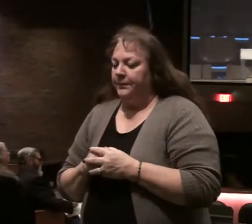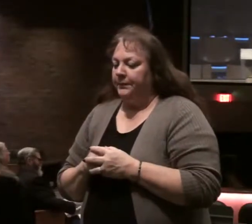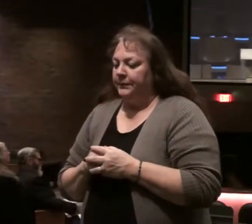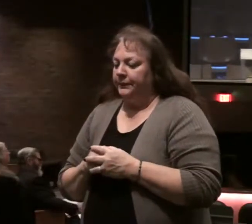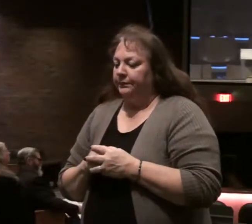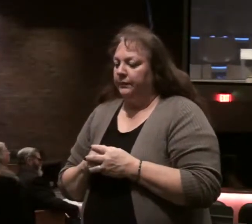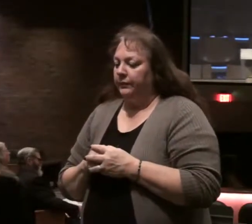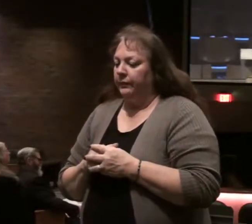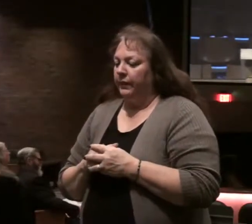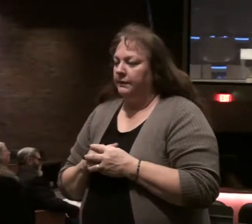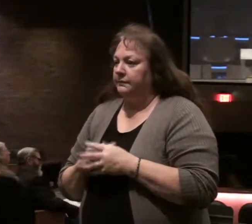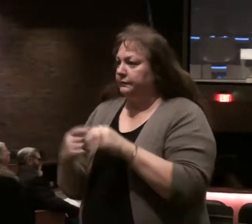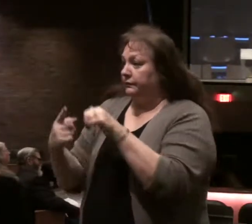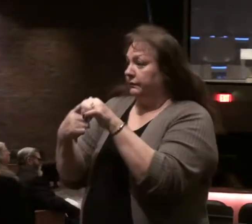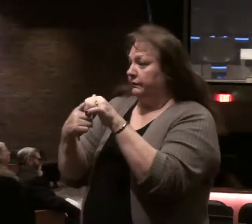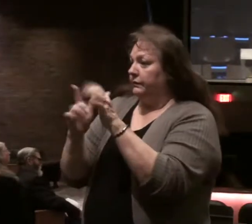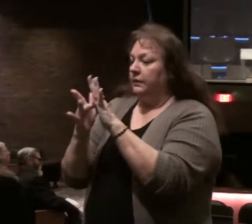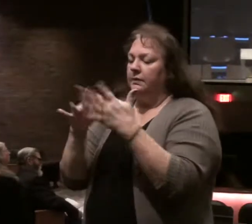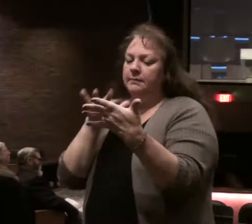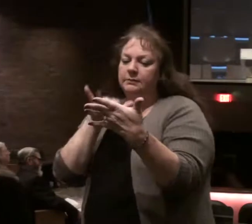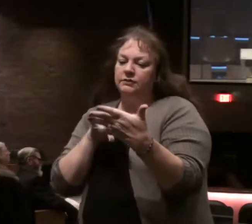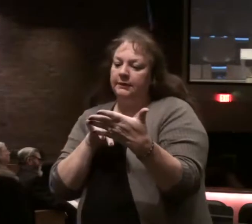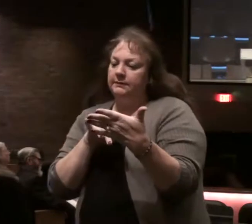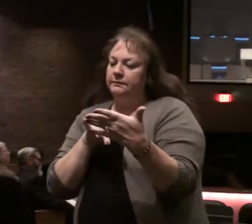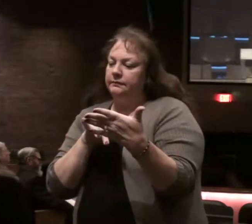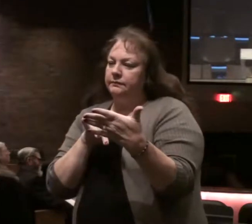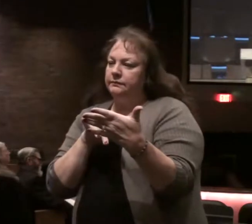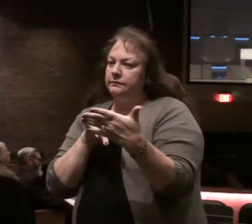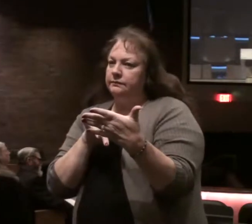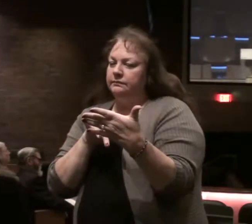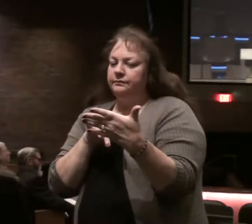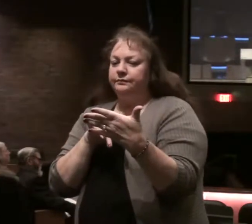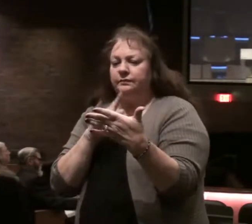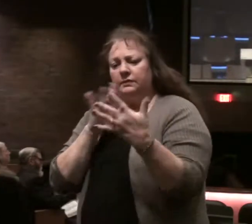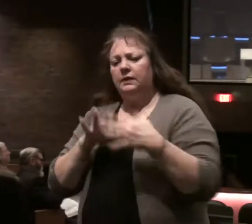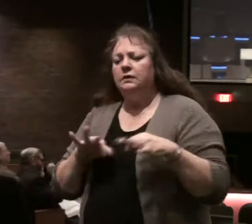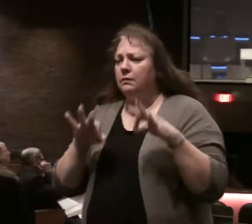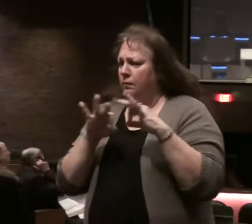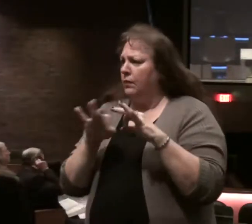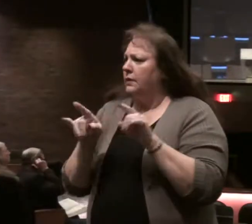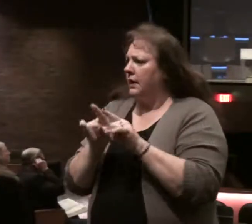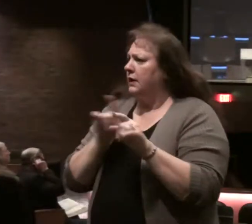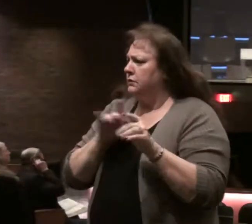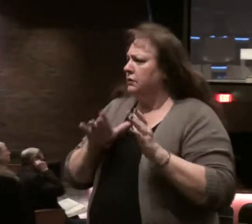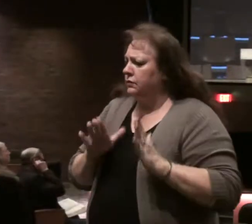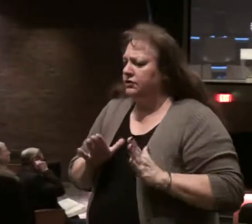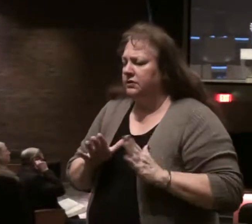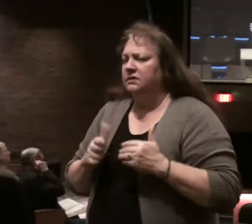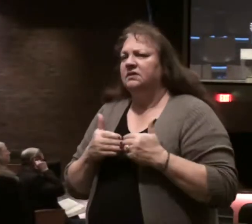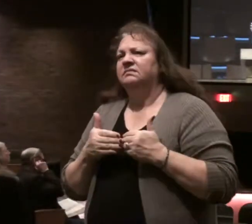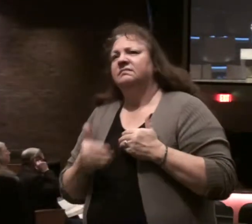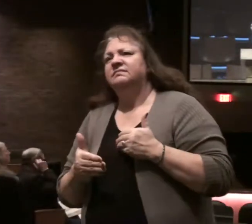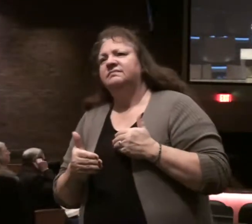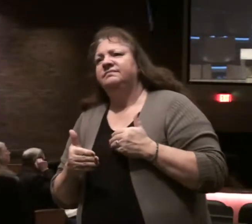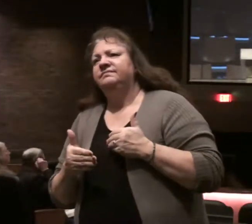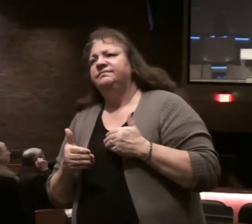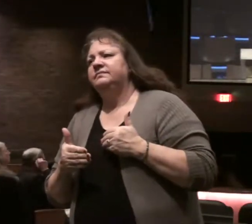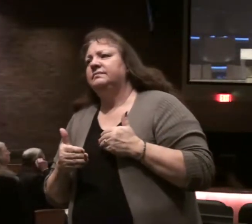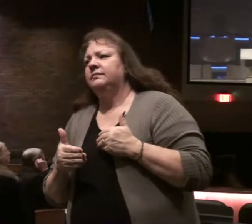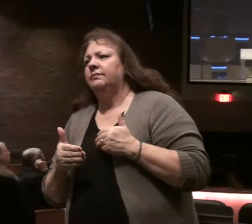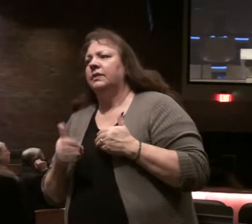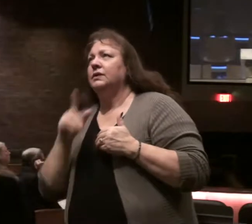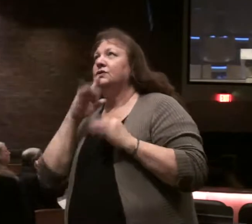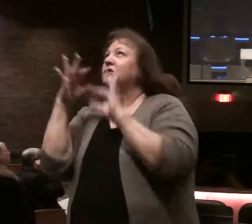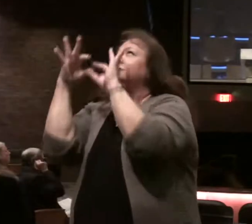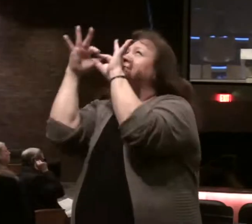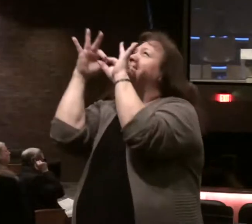but you know, at first Bible study and the scripture is important in the Christian life, but after a while it's just about a close